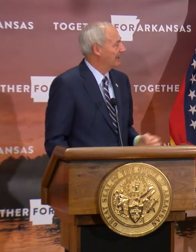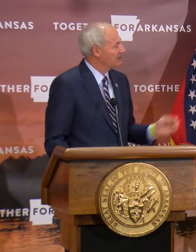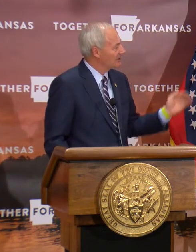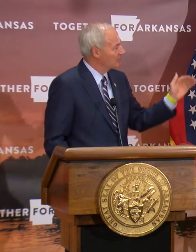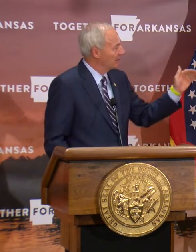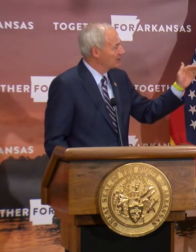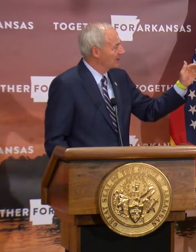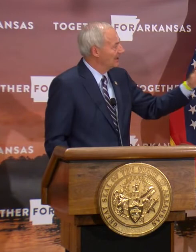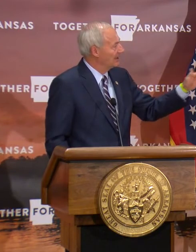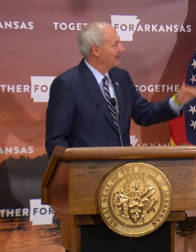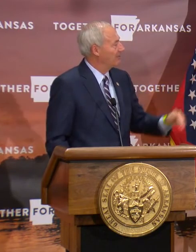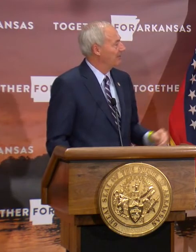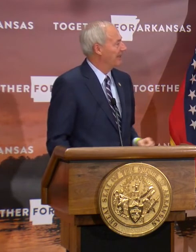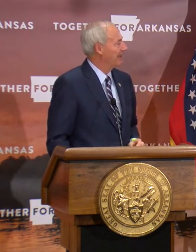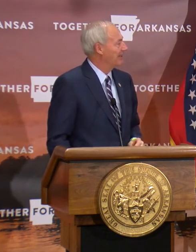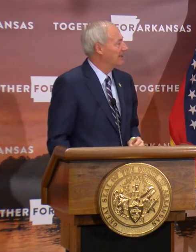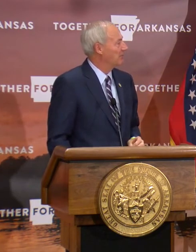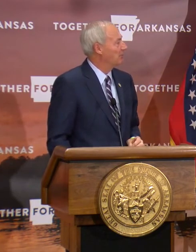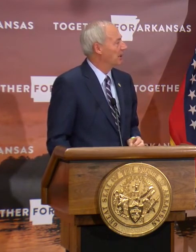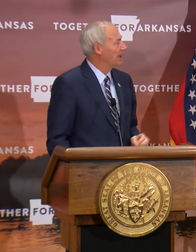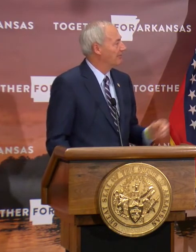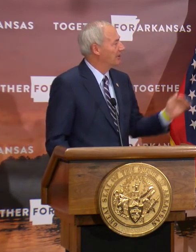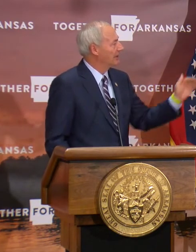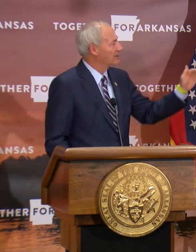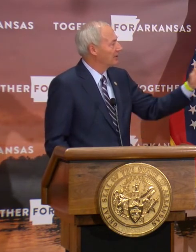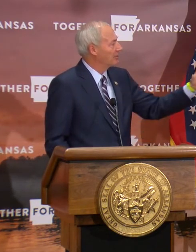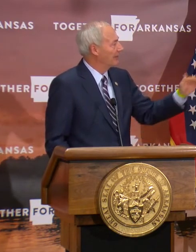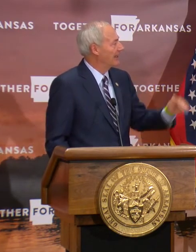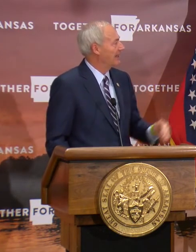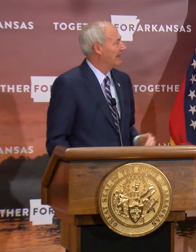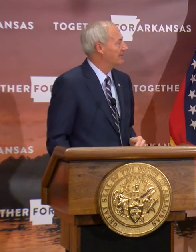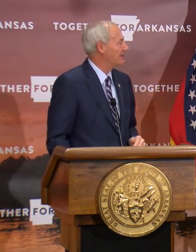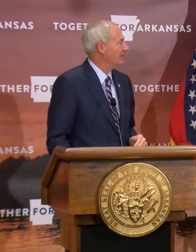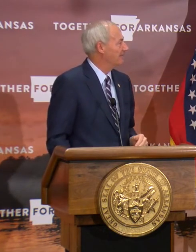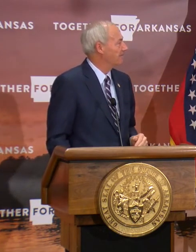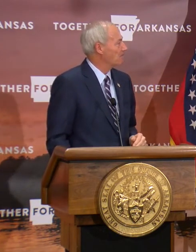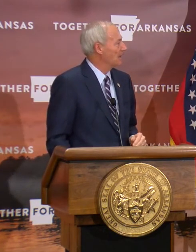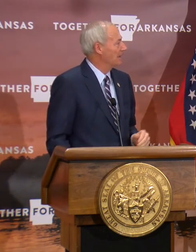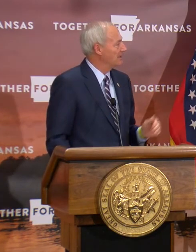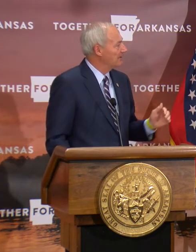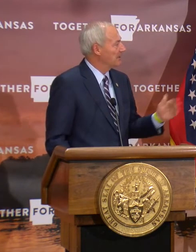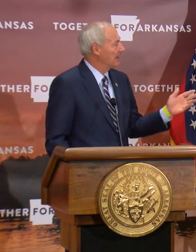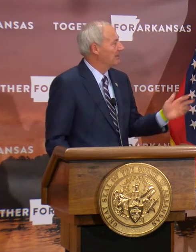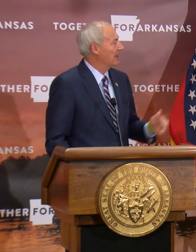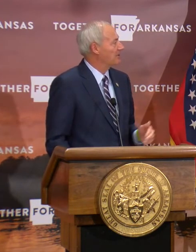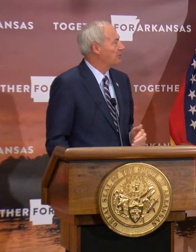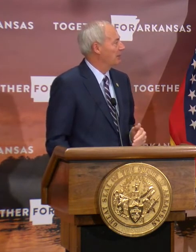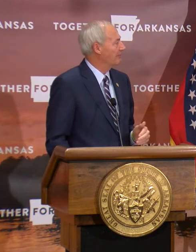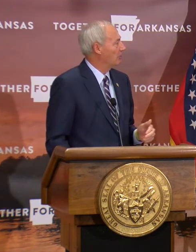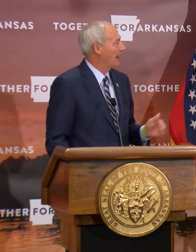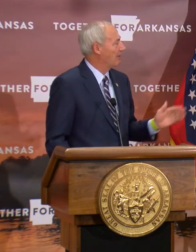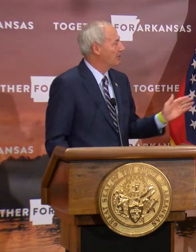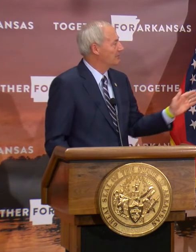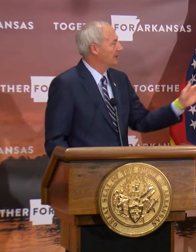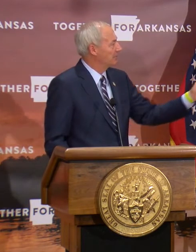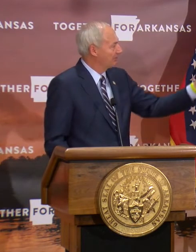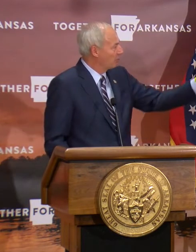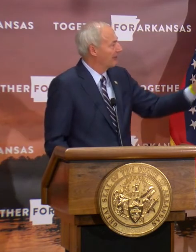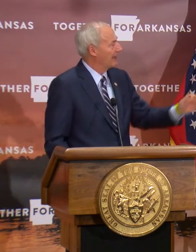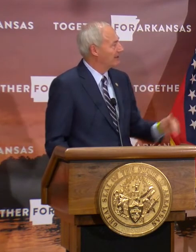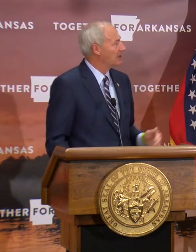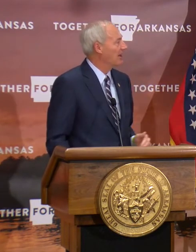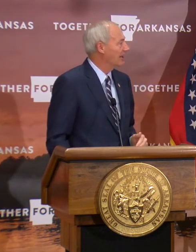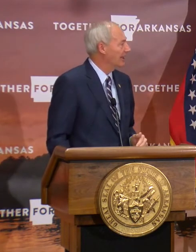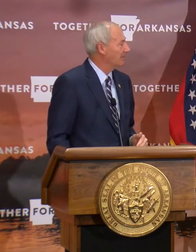active cases, which we've had a number recover. And so that has dipped down the last 24 hours. But